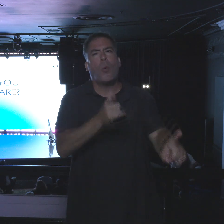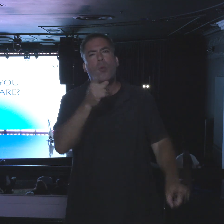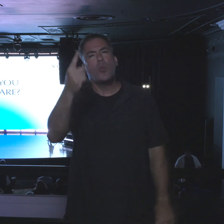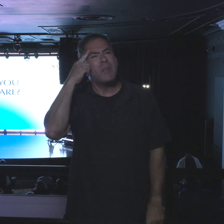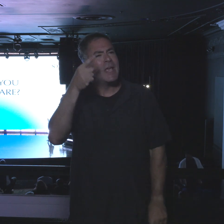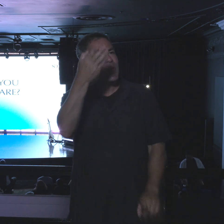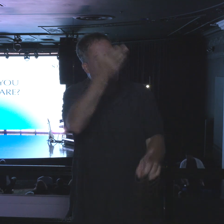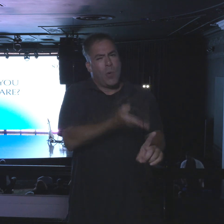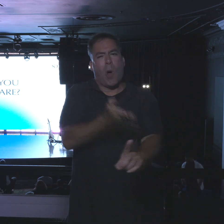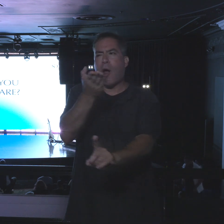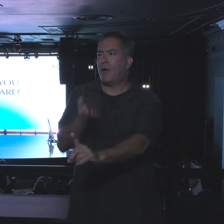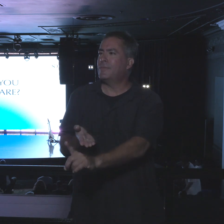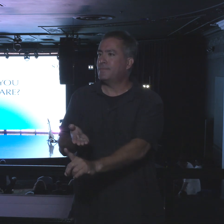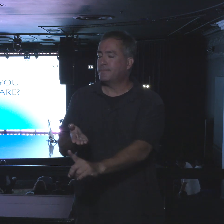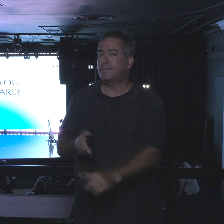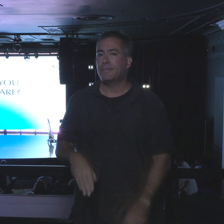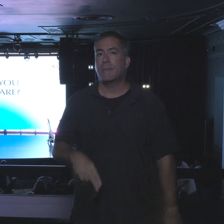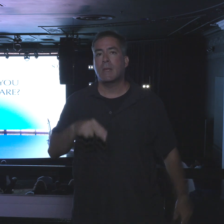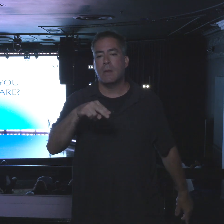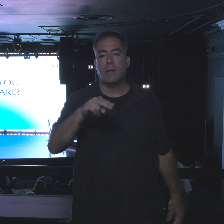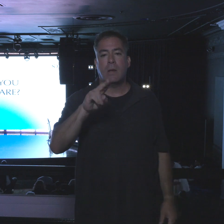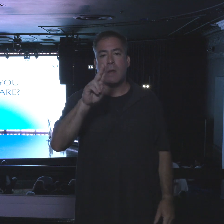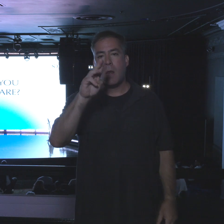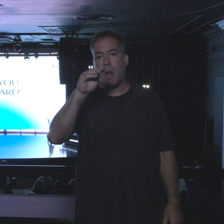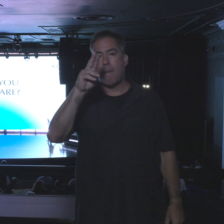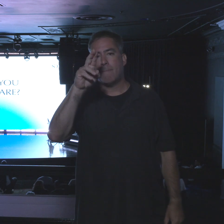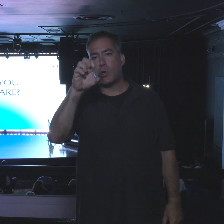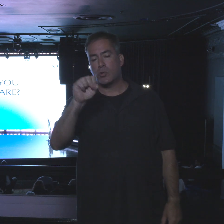are? Numbers 1333